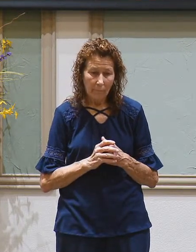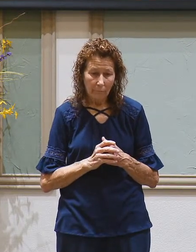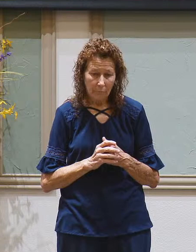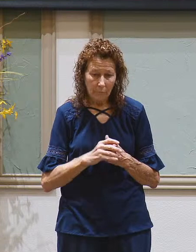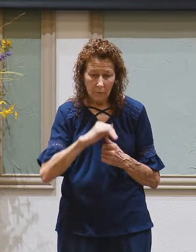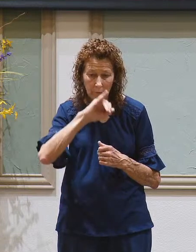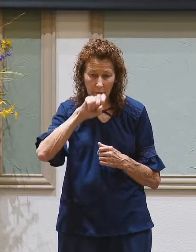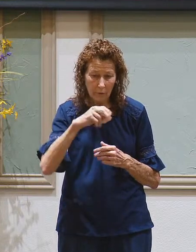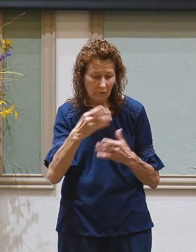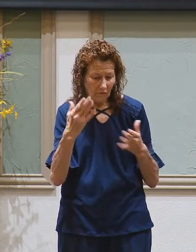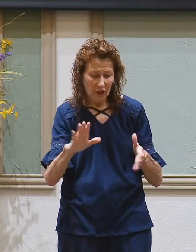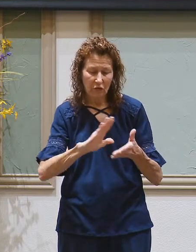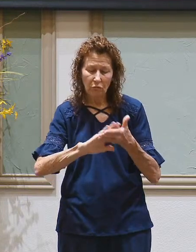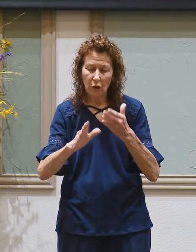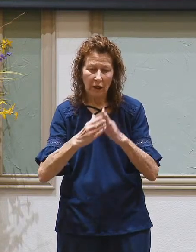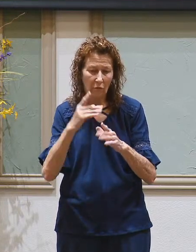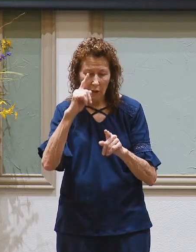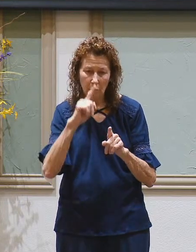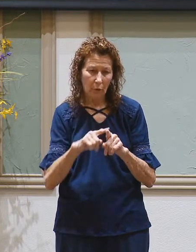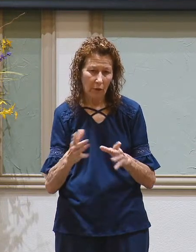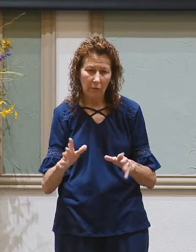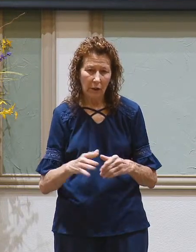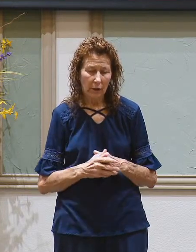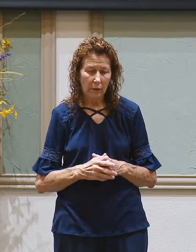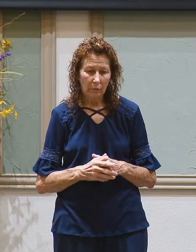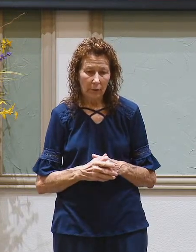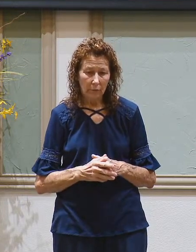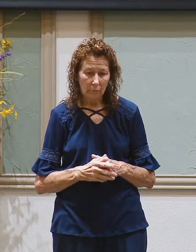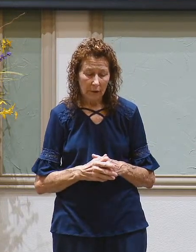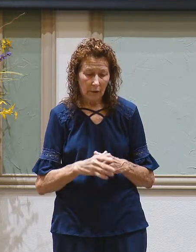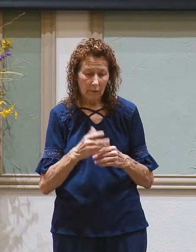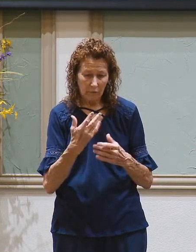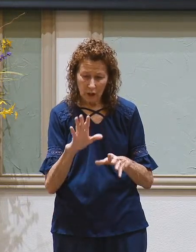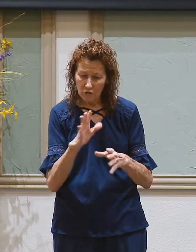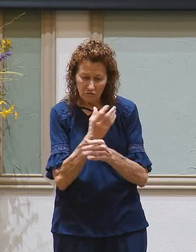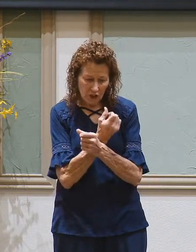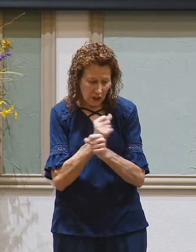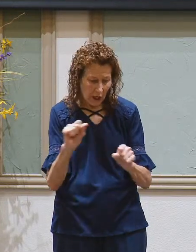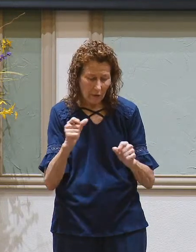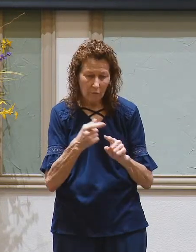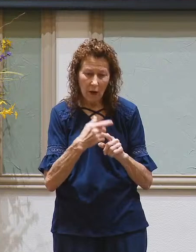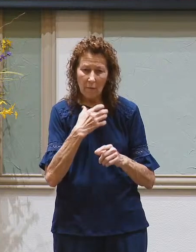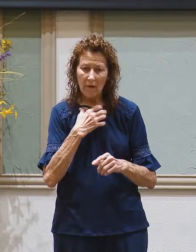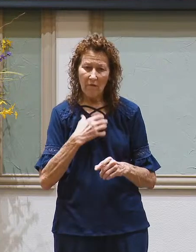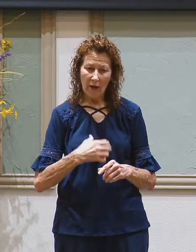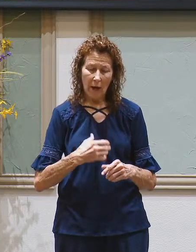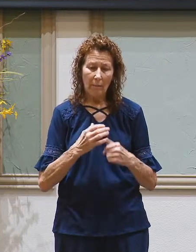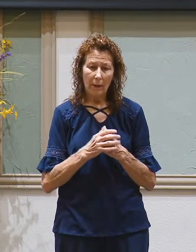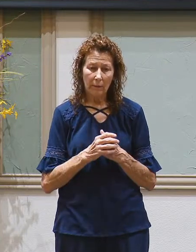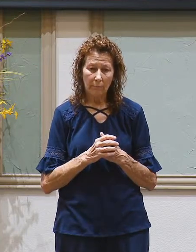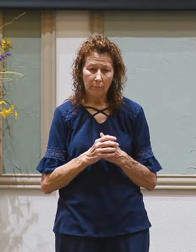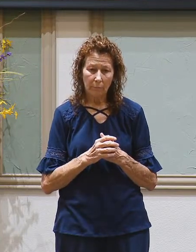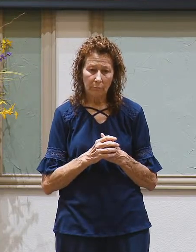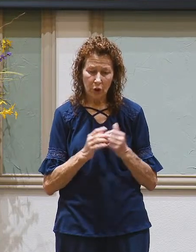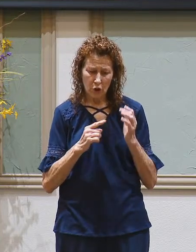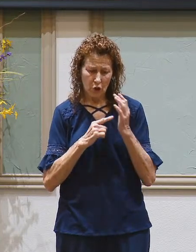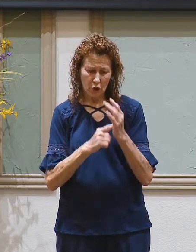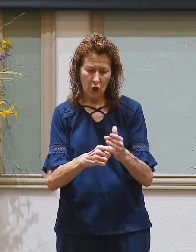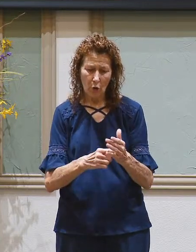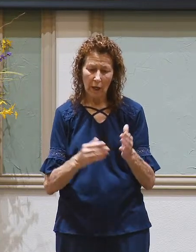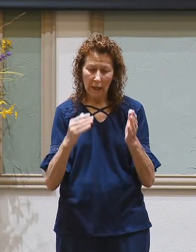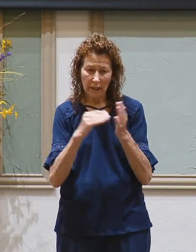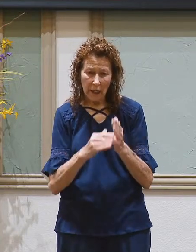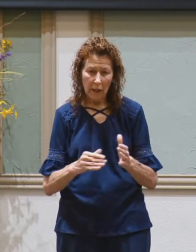Joseph's already forgiven them. Joseph has saved them from the famine. He has shown them